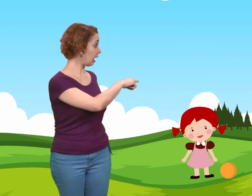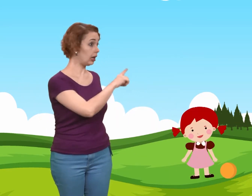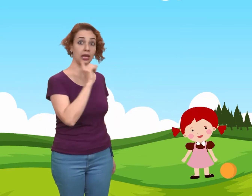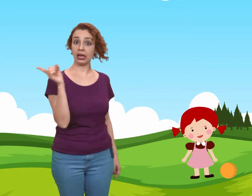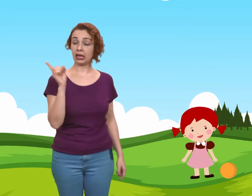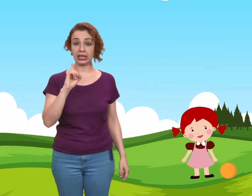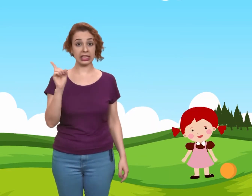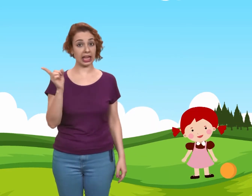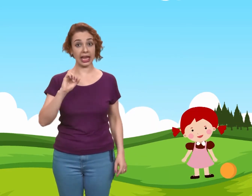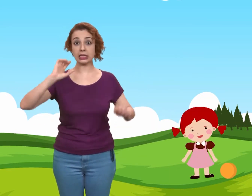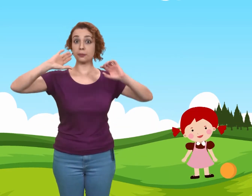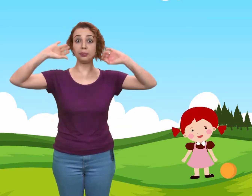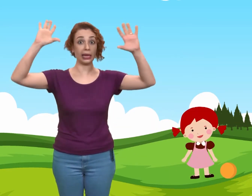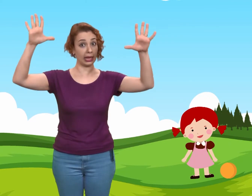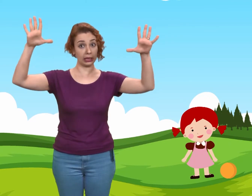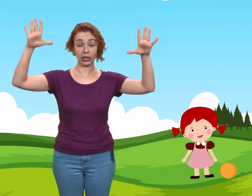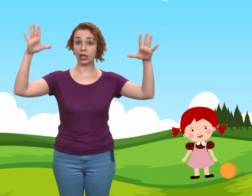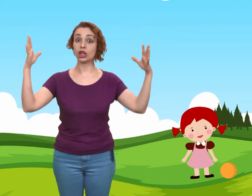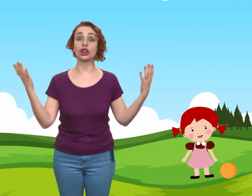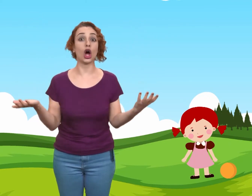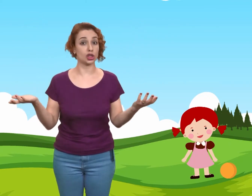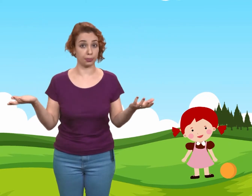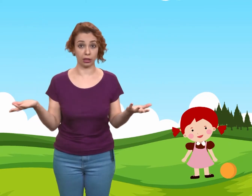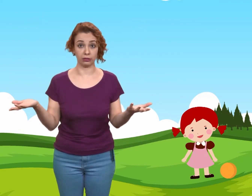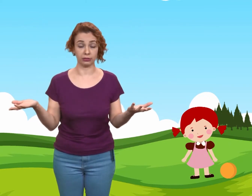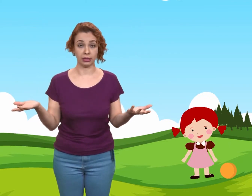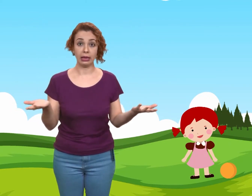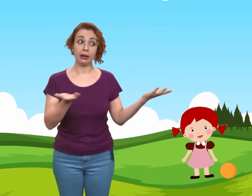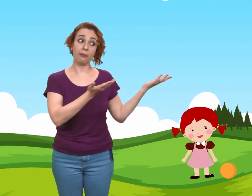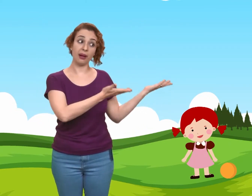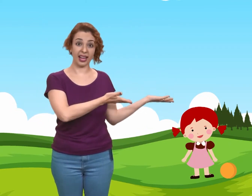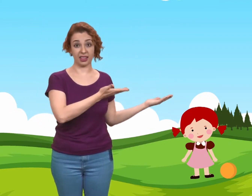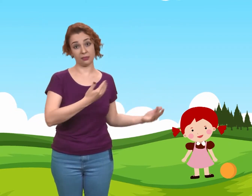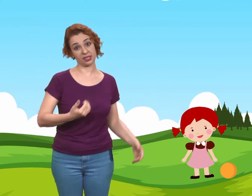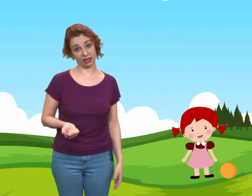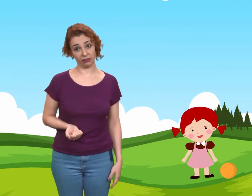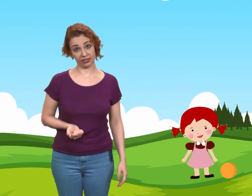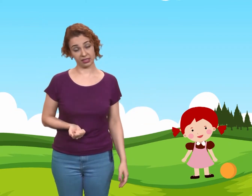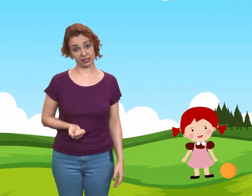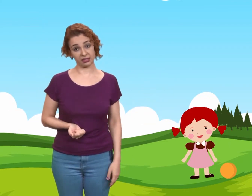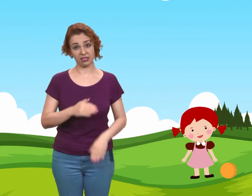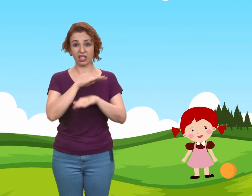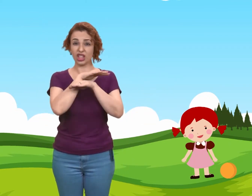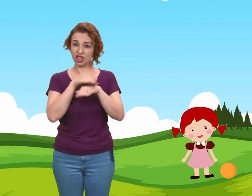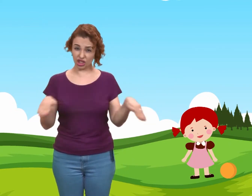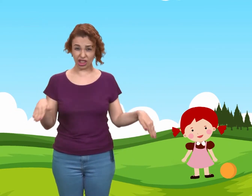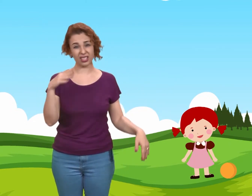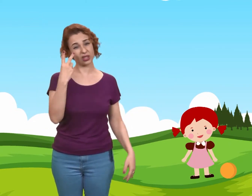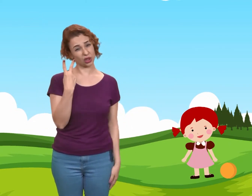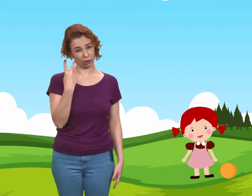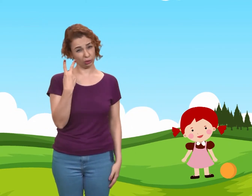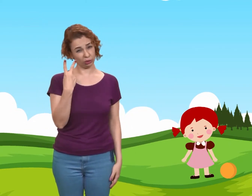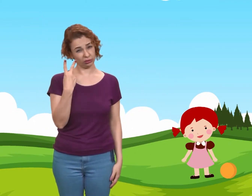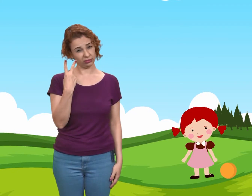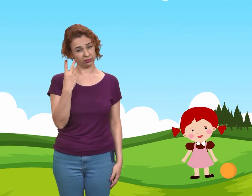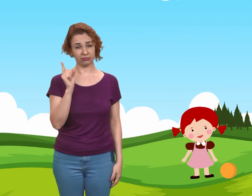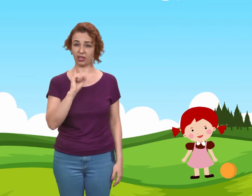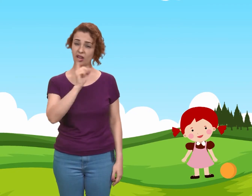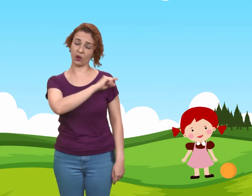can't play dodgeball by themselves. Just to know.